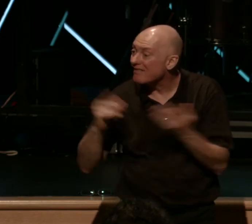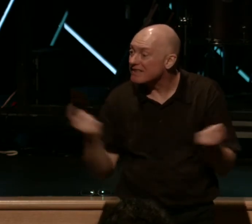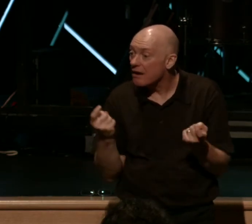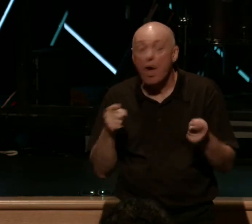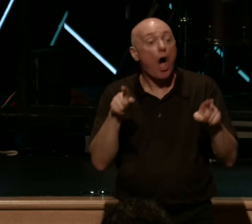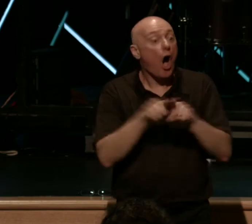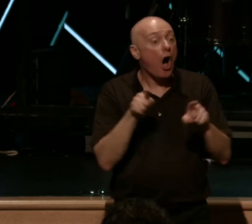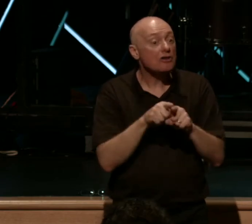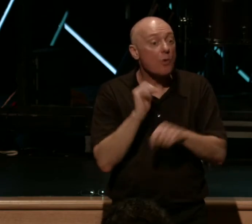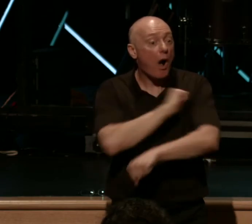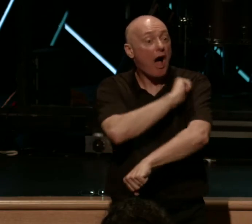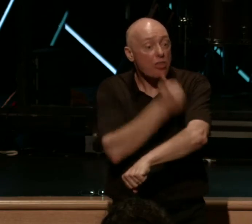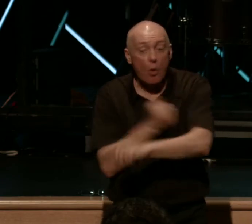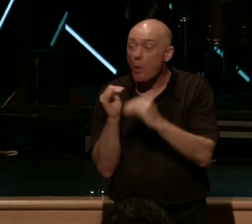Sabbath. Look at chapter 2, verse 28.